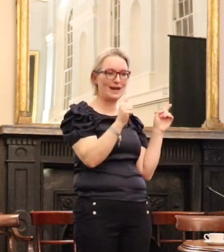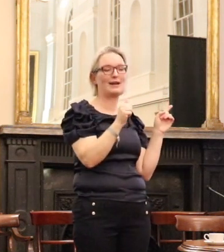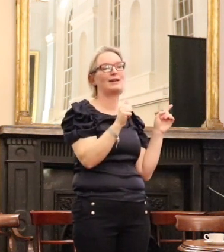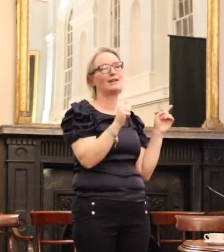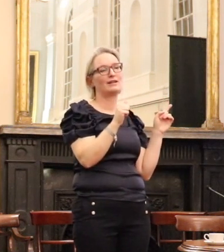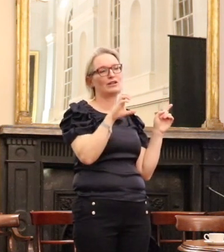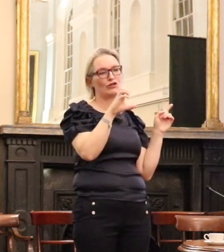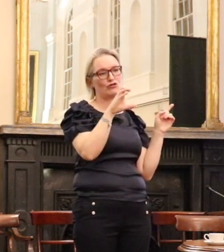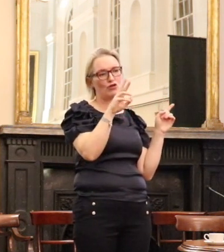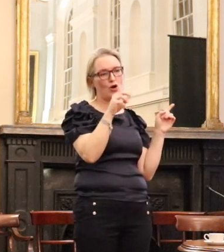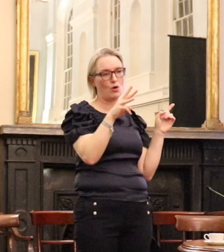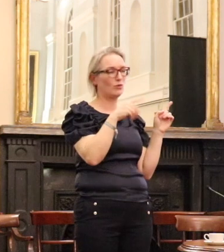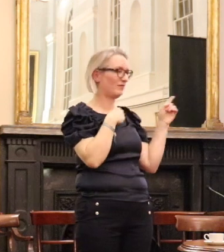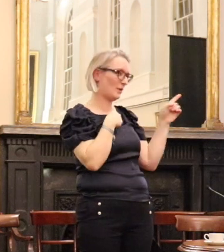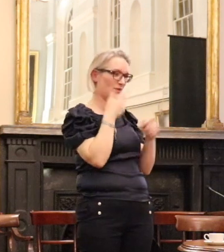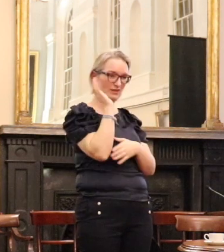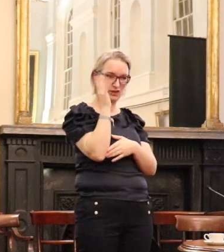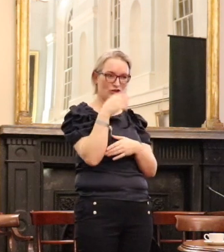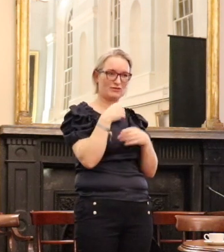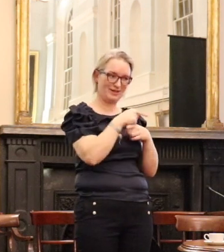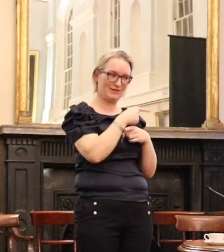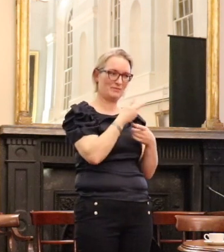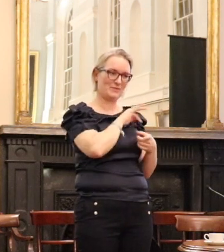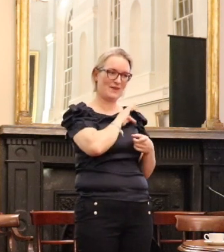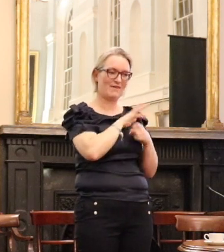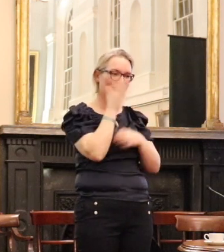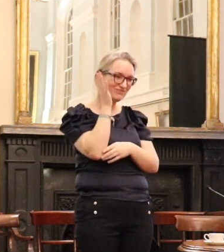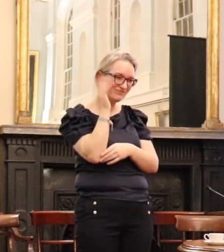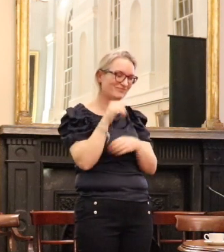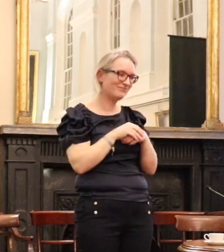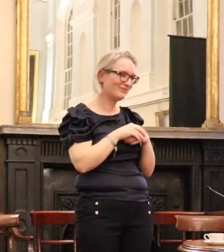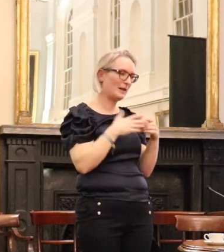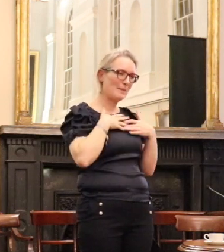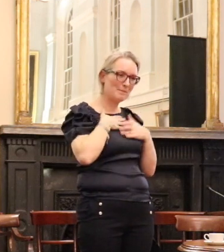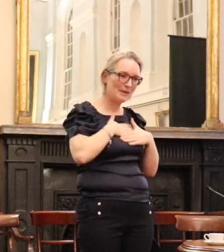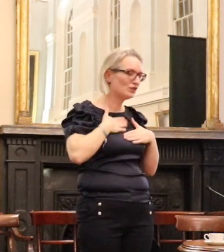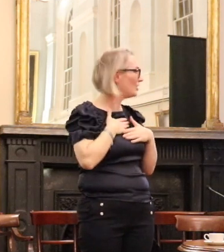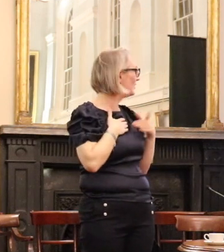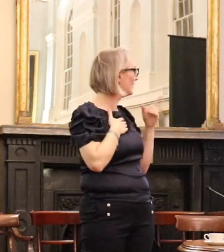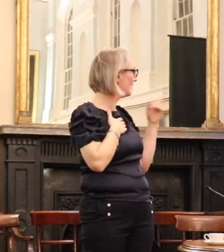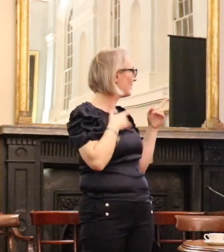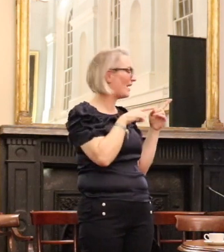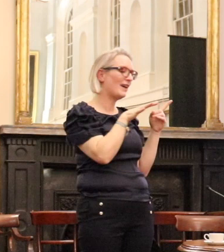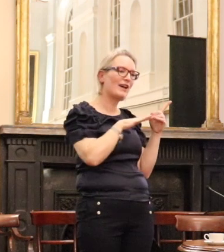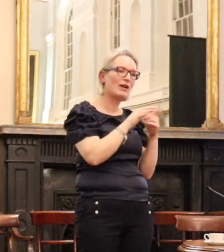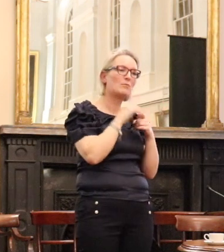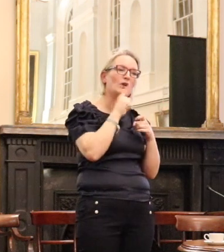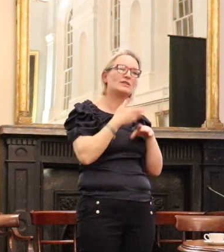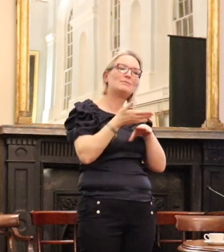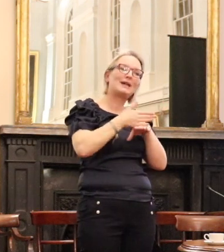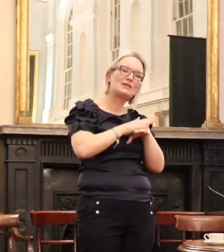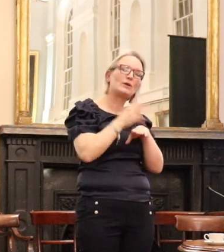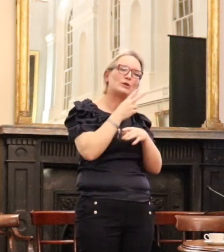talk about Joyce and the law and that was his great passion and his combination of that passion and his formation Frank when he died